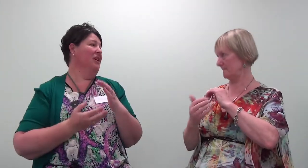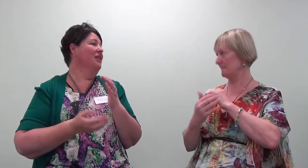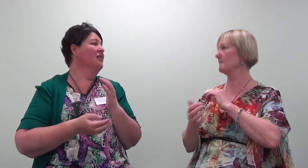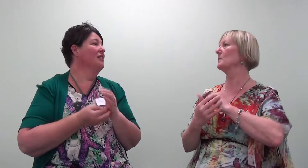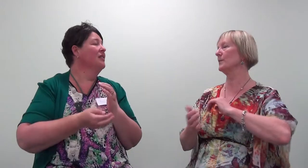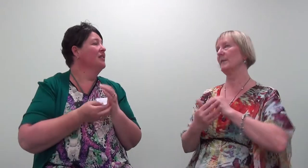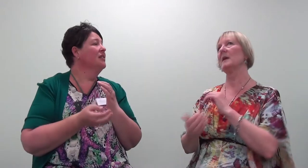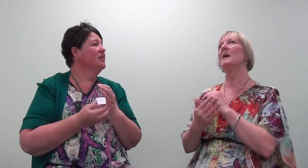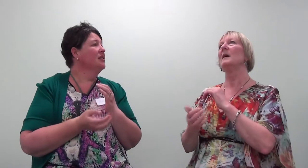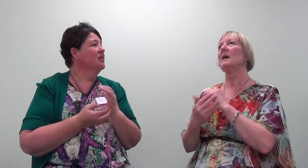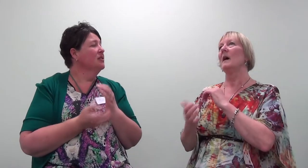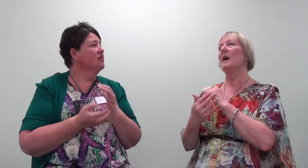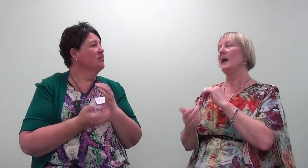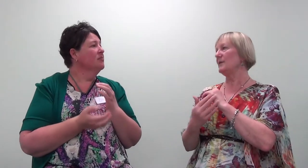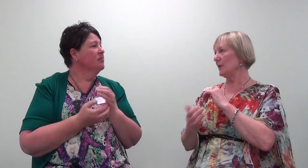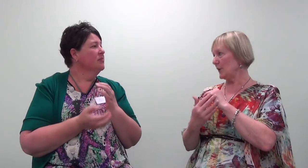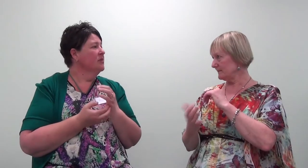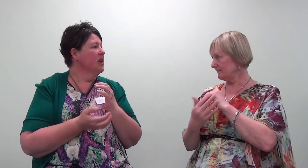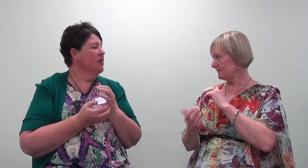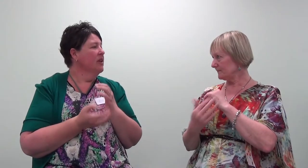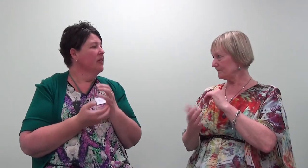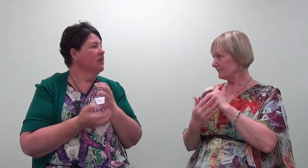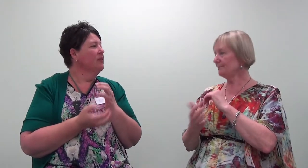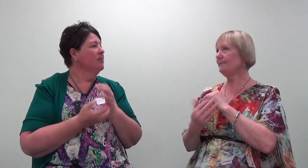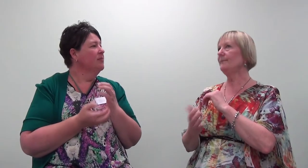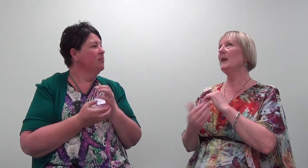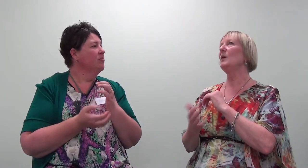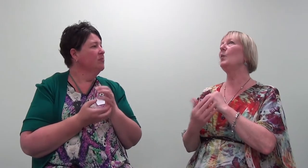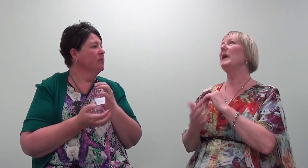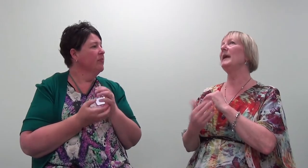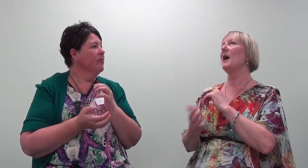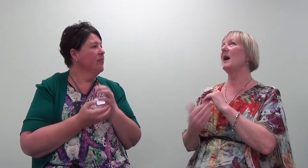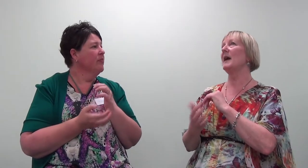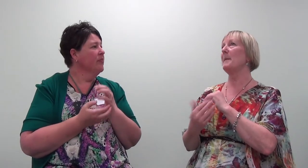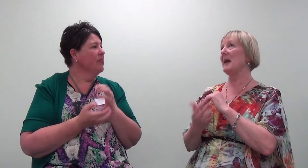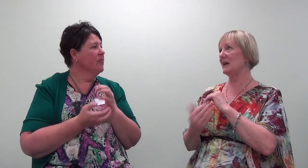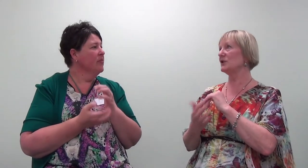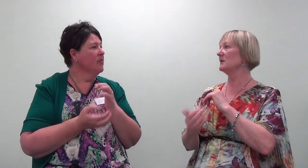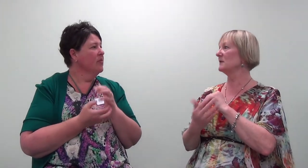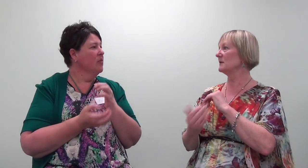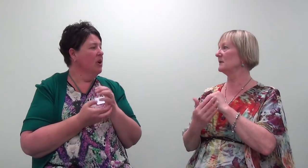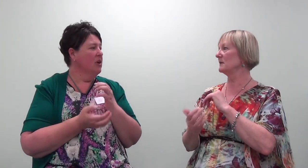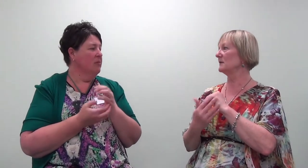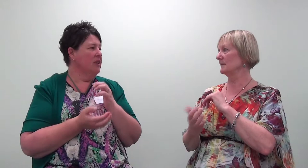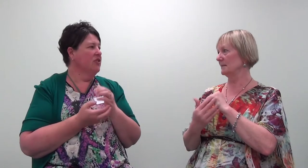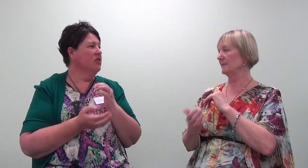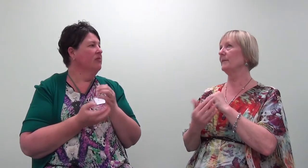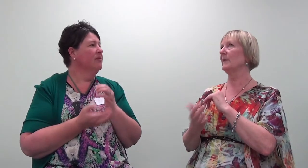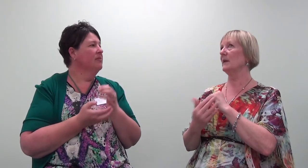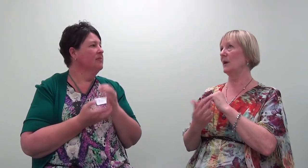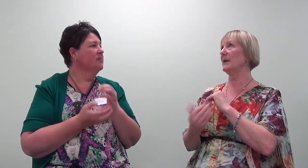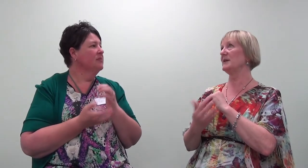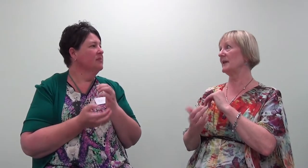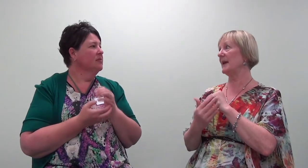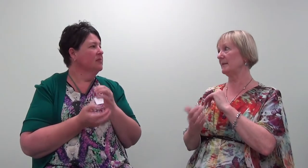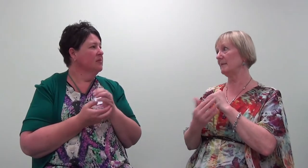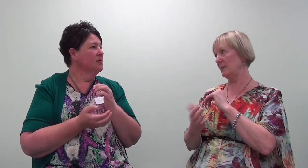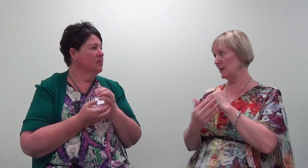neck. Even though when I imagine going to that memory